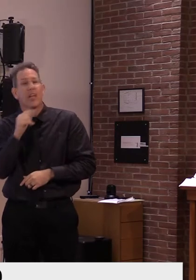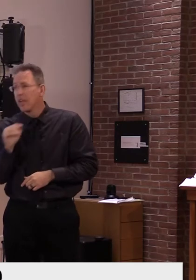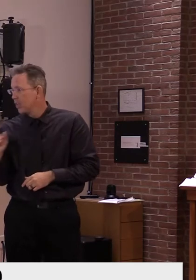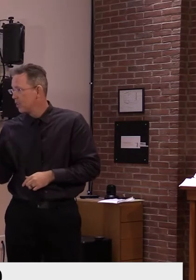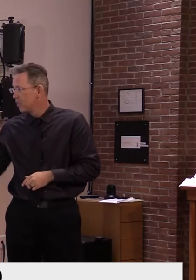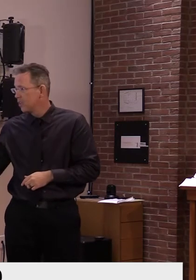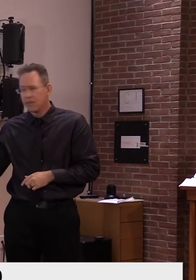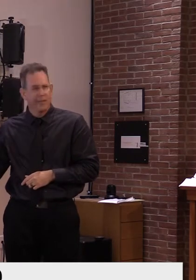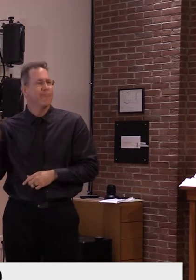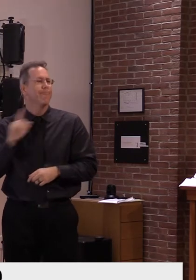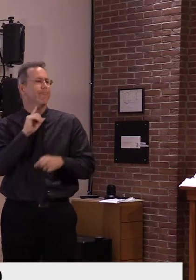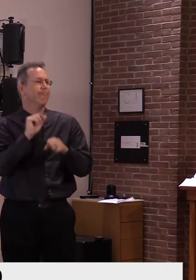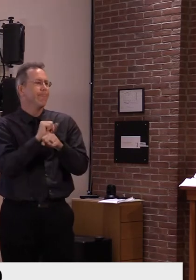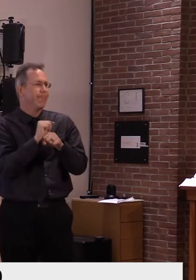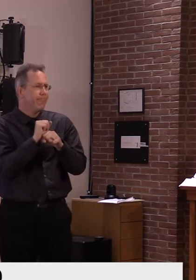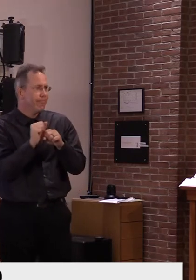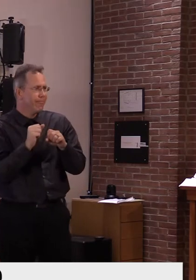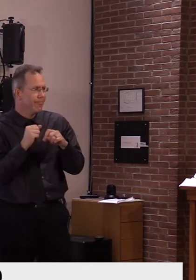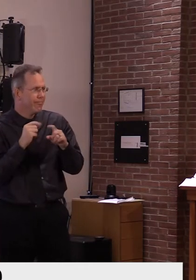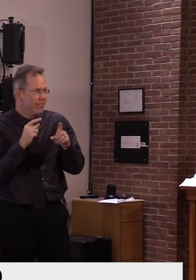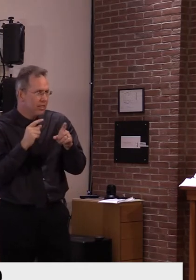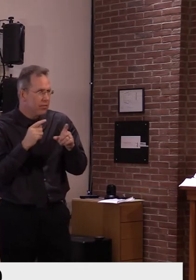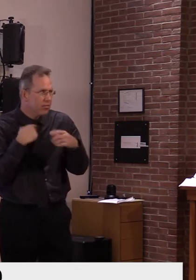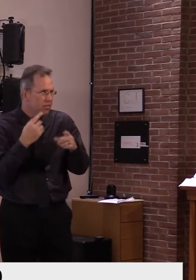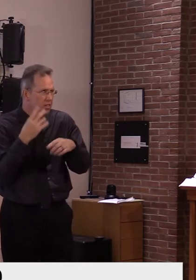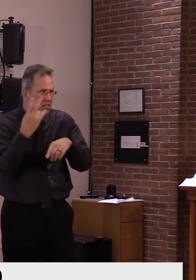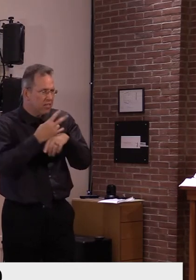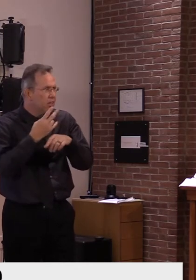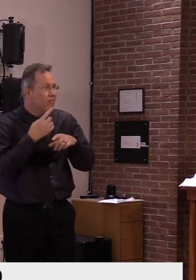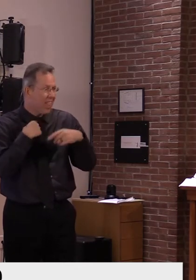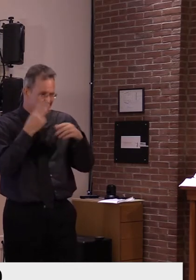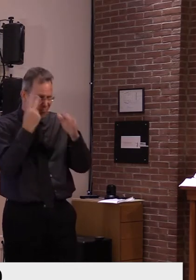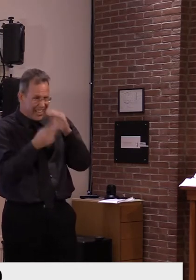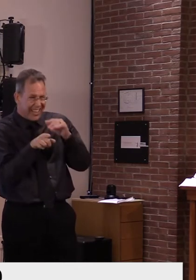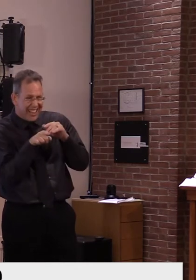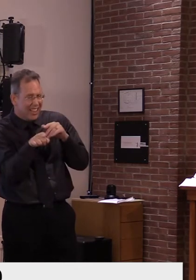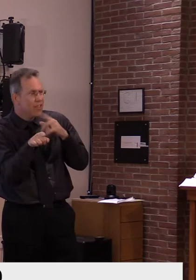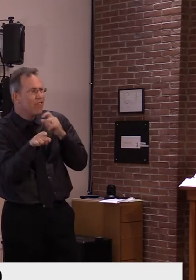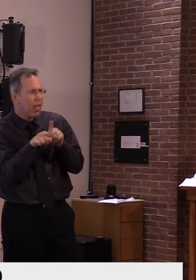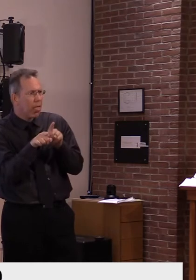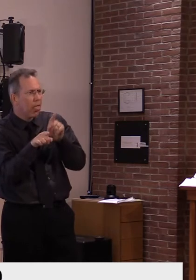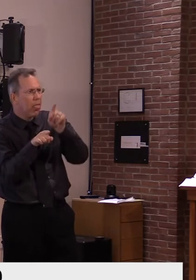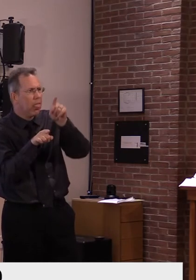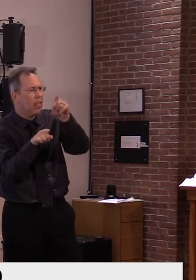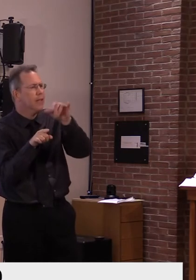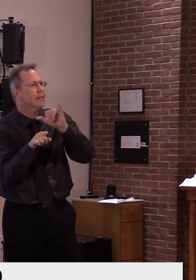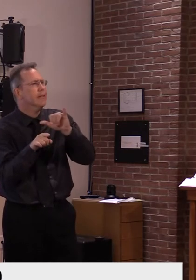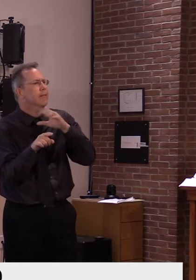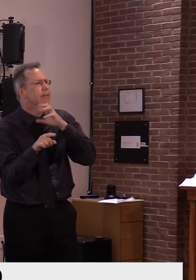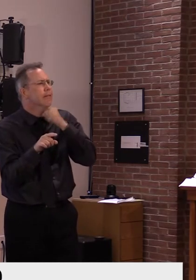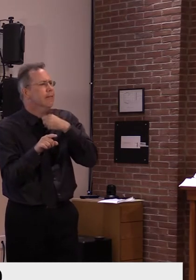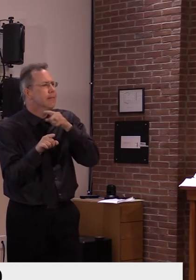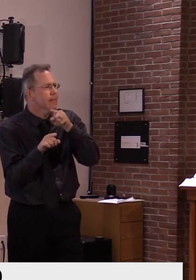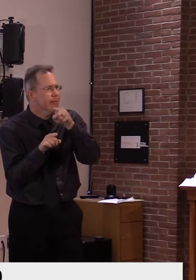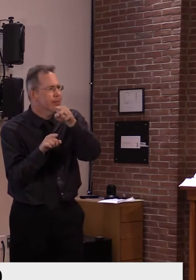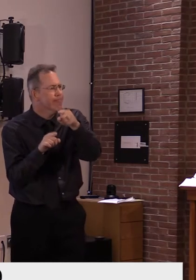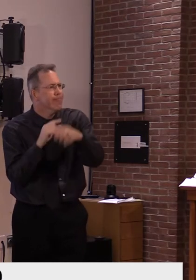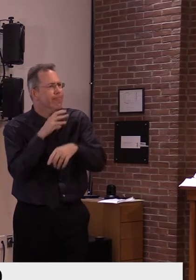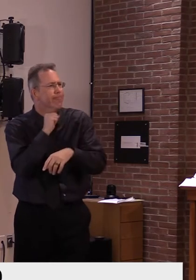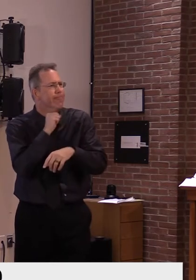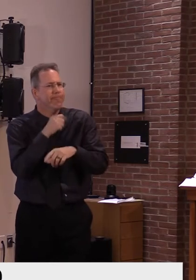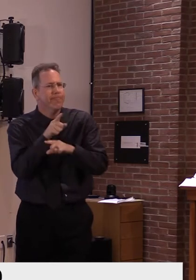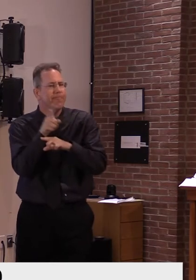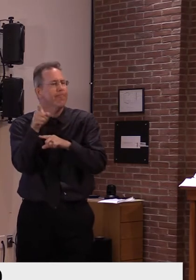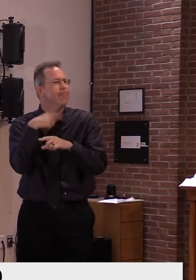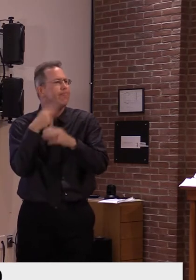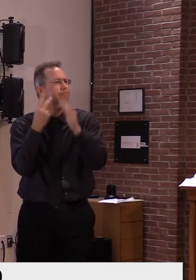high case growth, we're now on a very different trajectory. So again, some important things to keep in mind. One, just as quickly